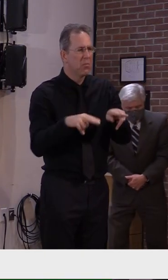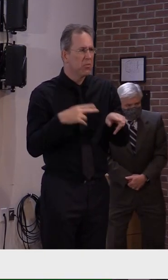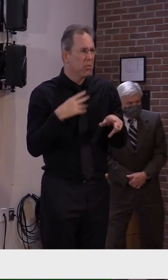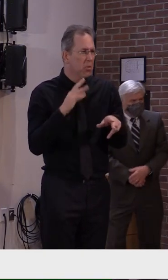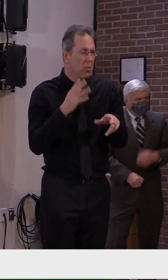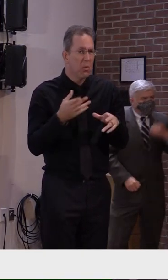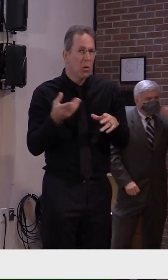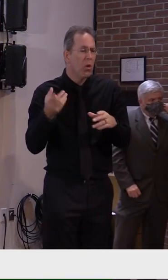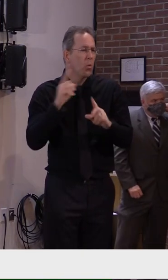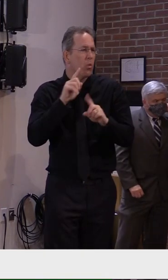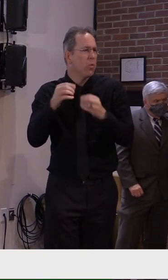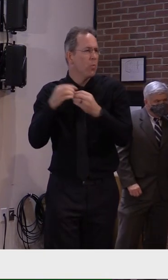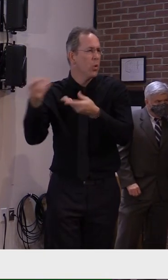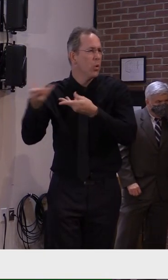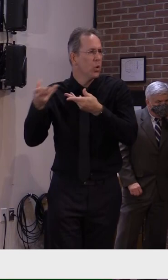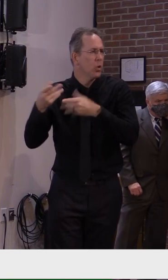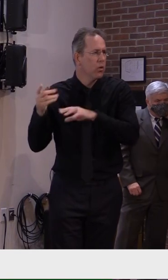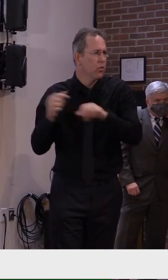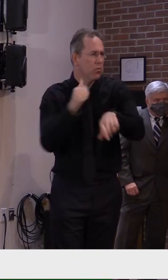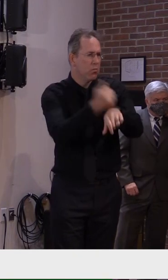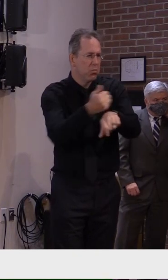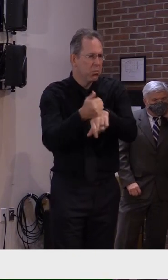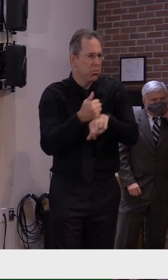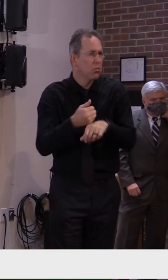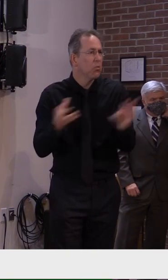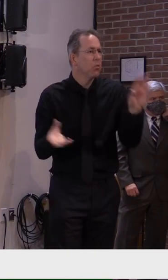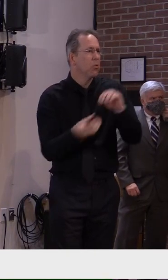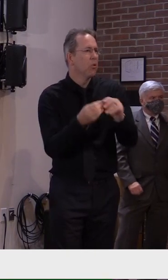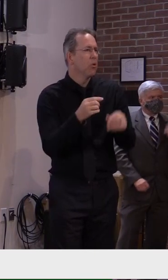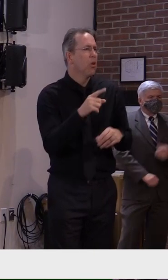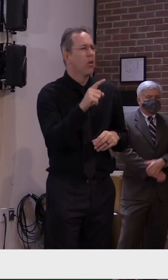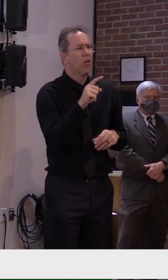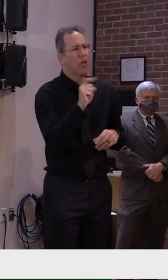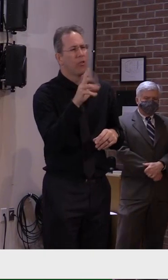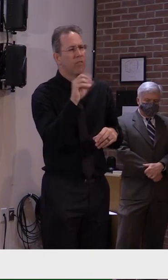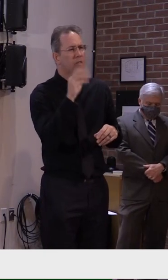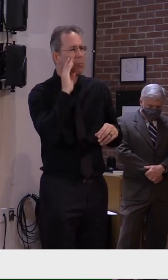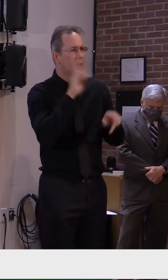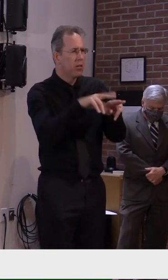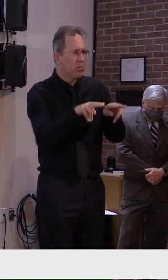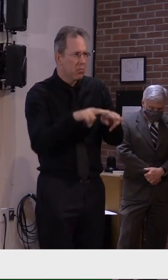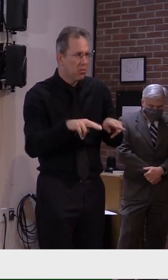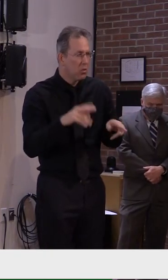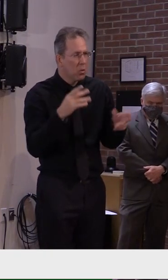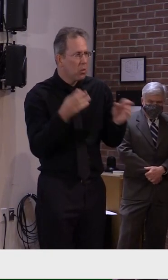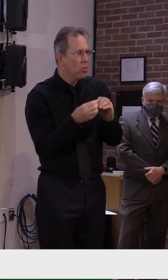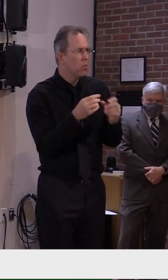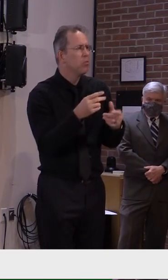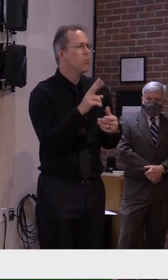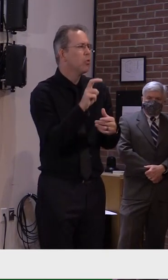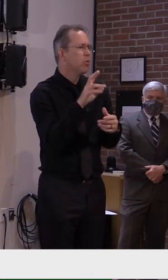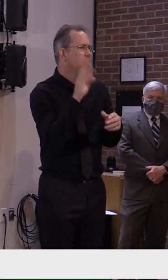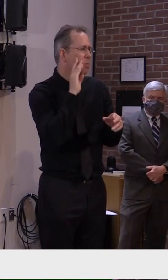pods available at PDEF. Thank you. Steve?